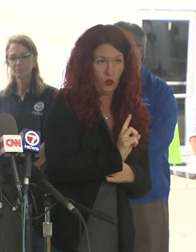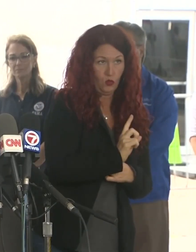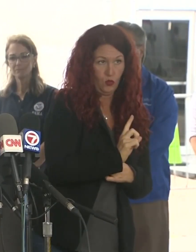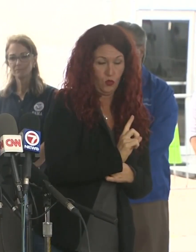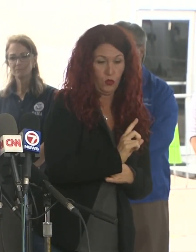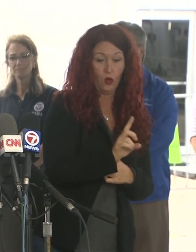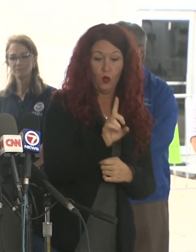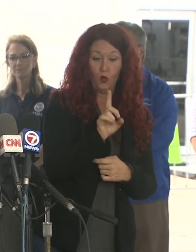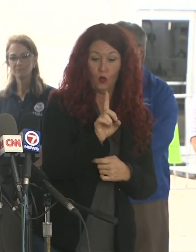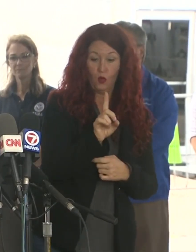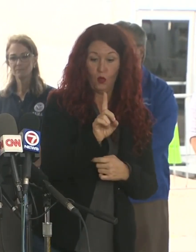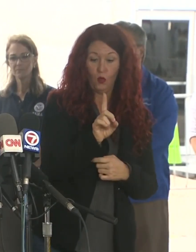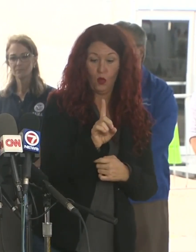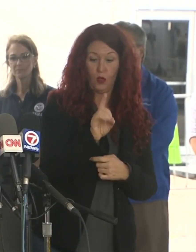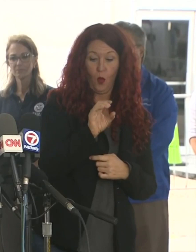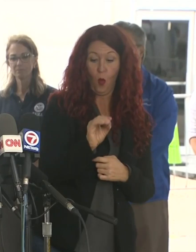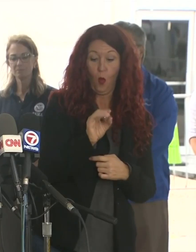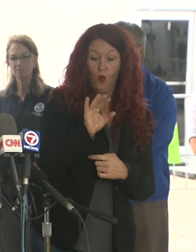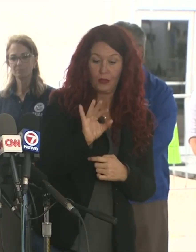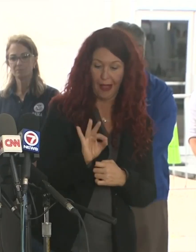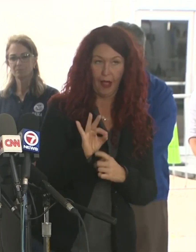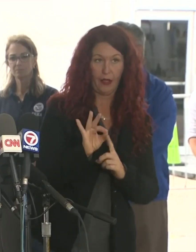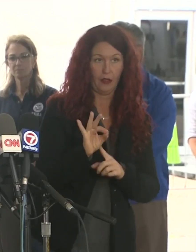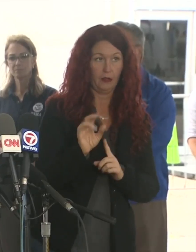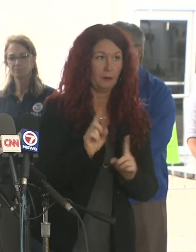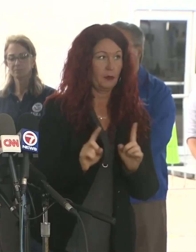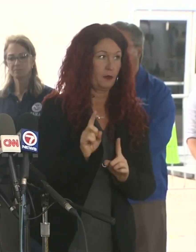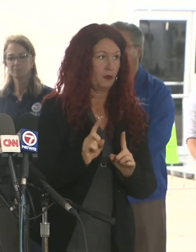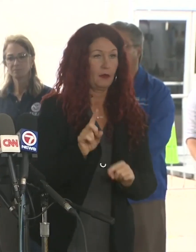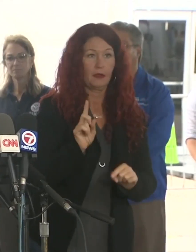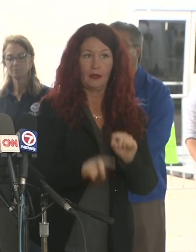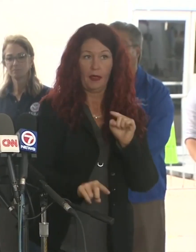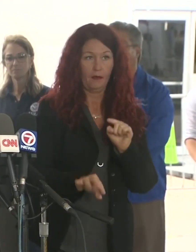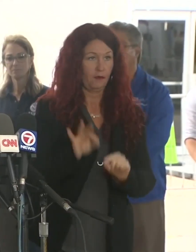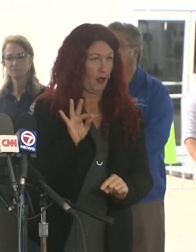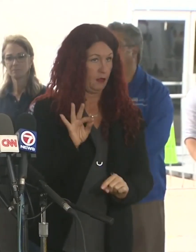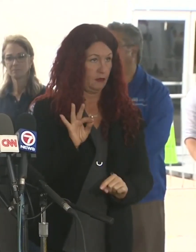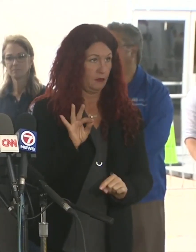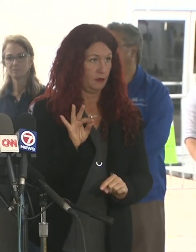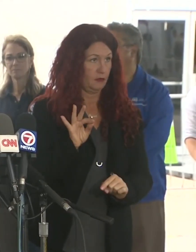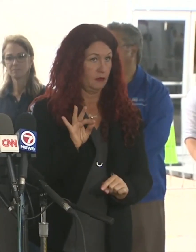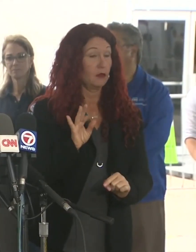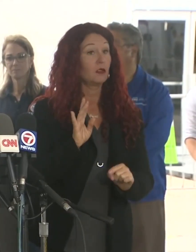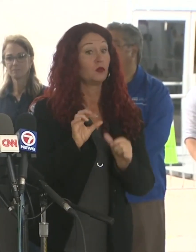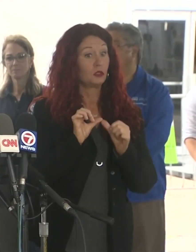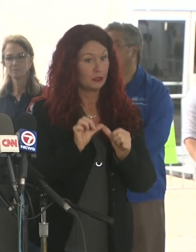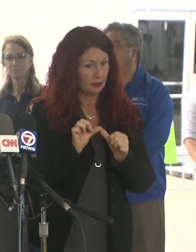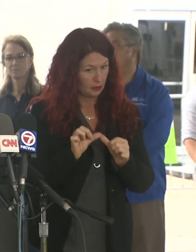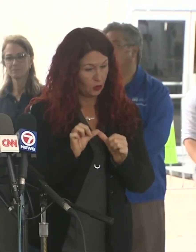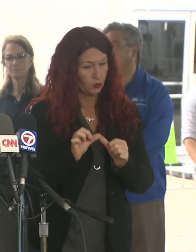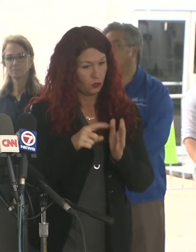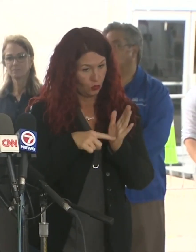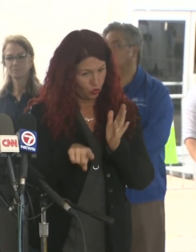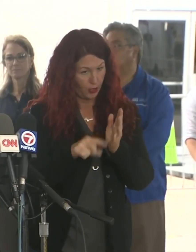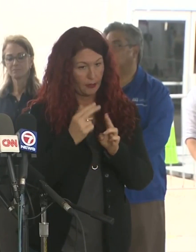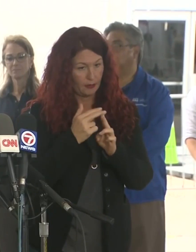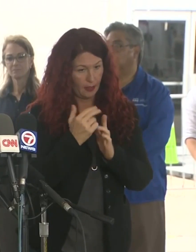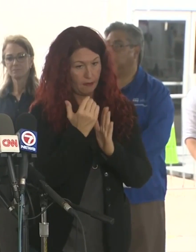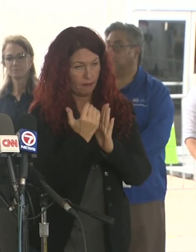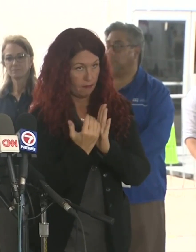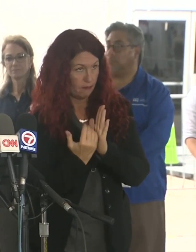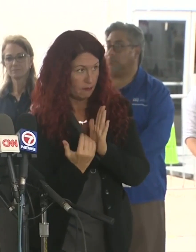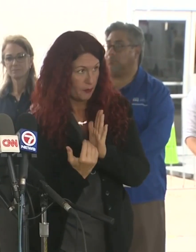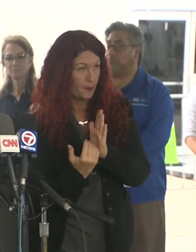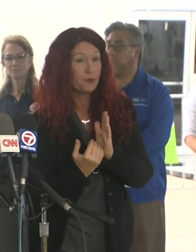reports of people who are potentially unaccounted for, which we are continuing to review. As I said earlier,